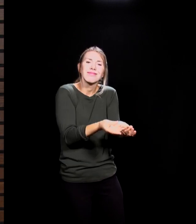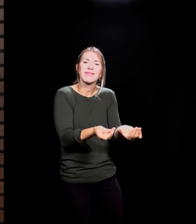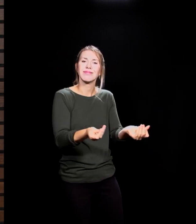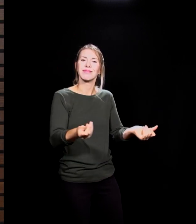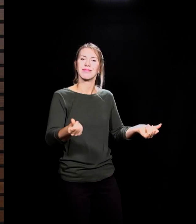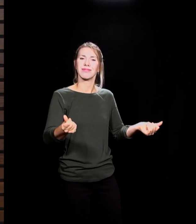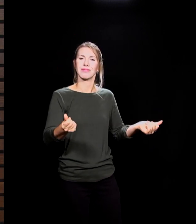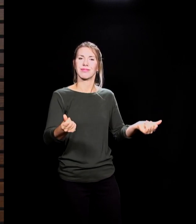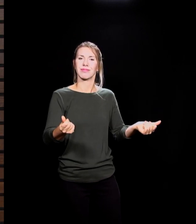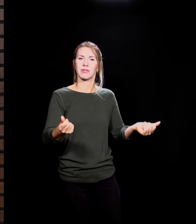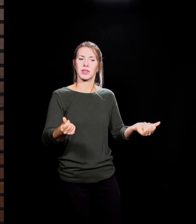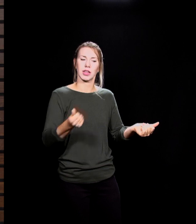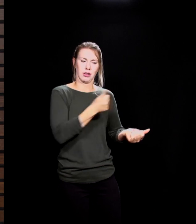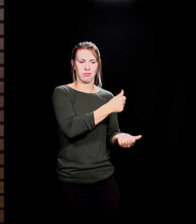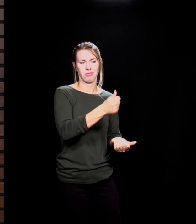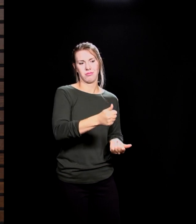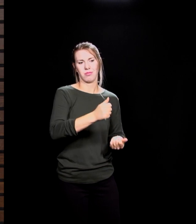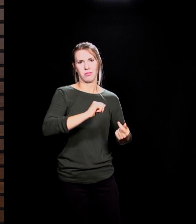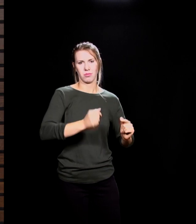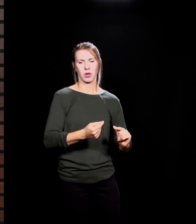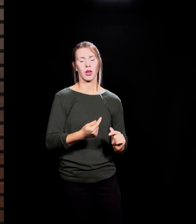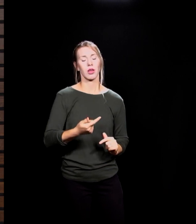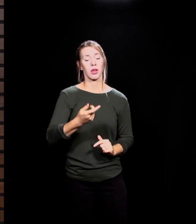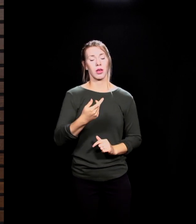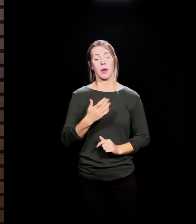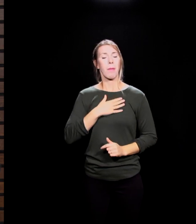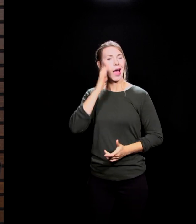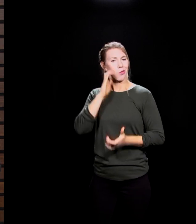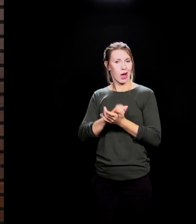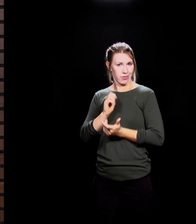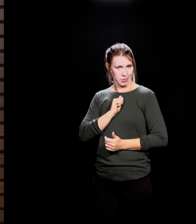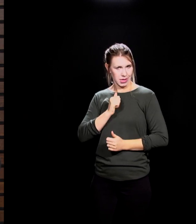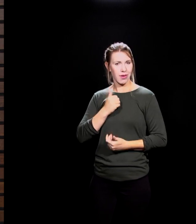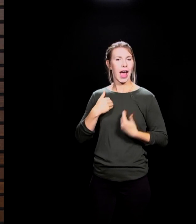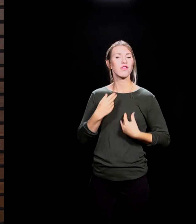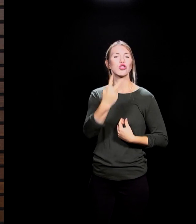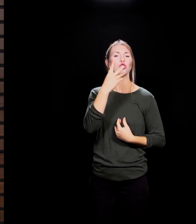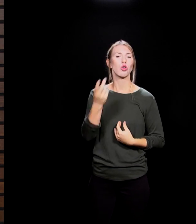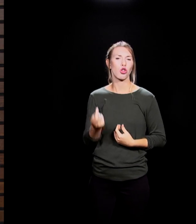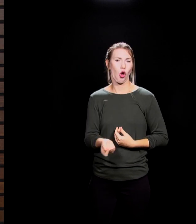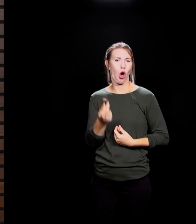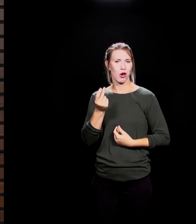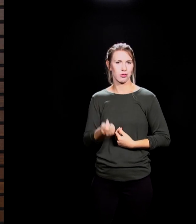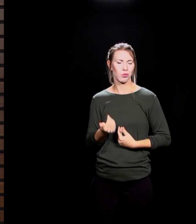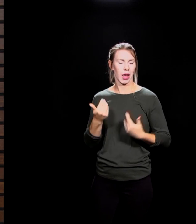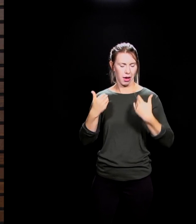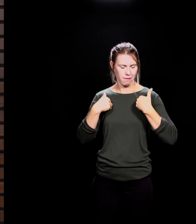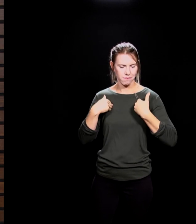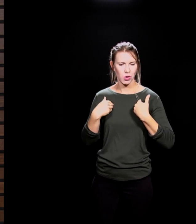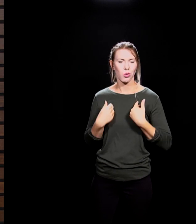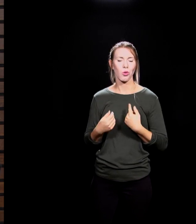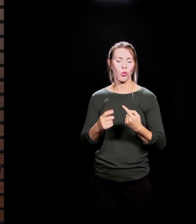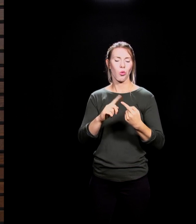dogs I have at our house. We have, my wife and I, have two dogs, and one of them is a very small dog, and